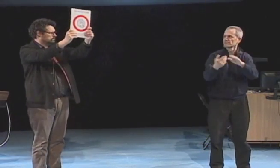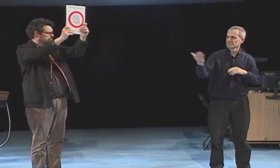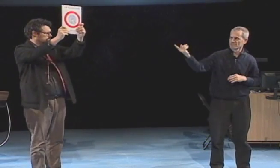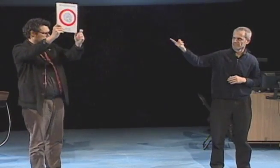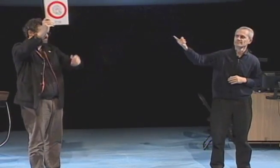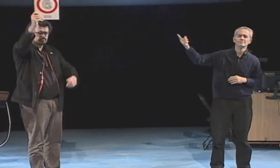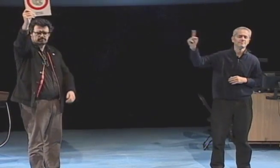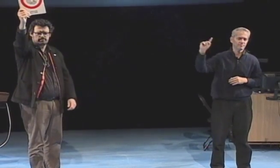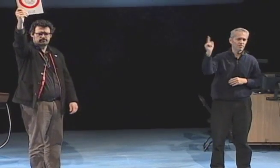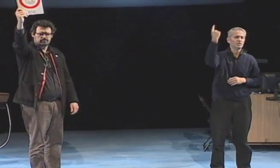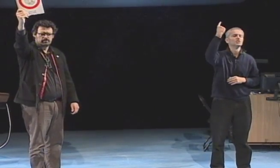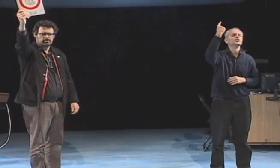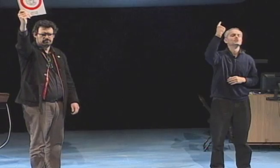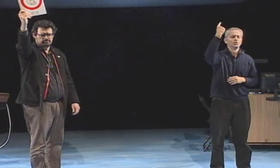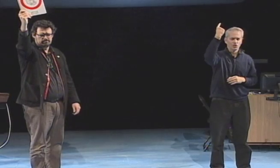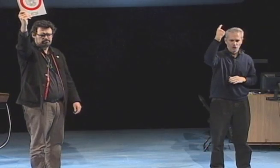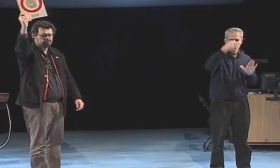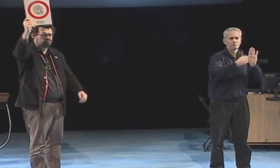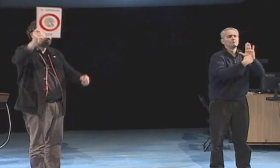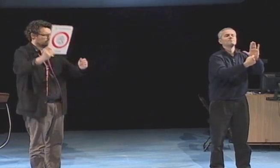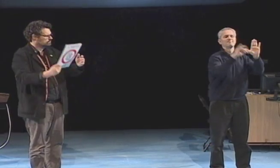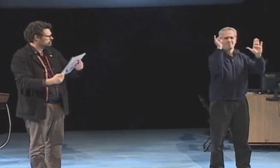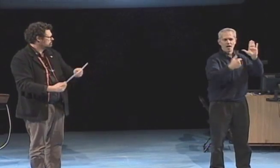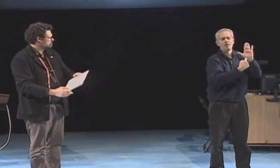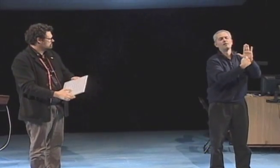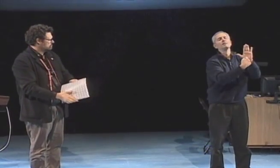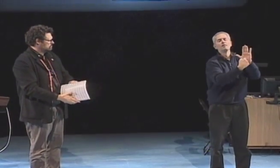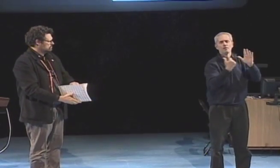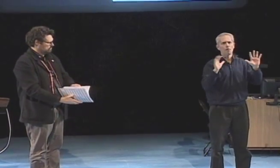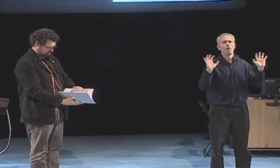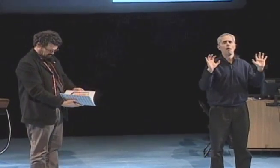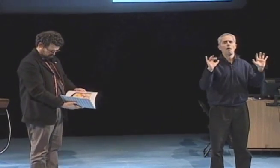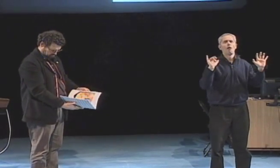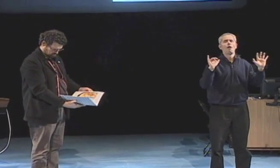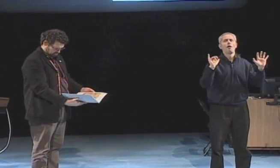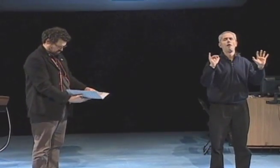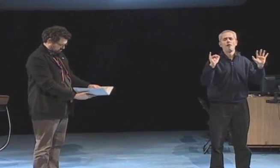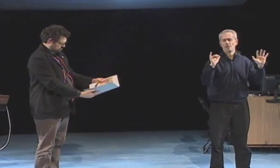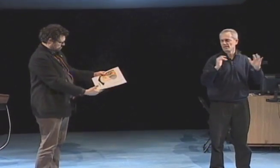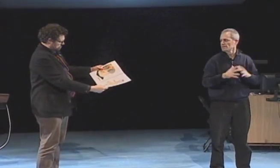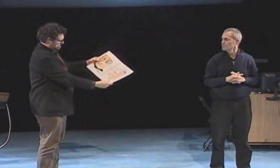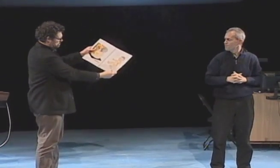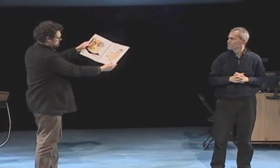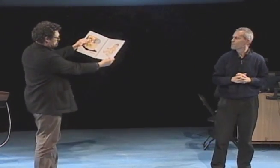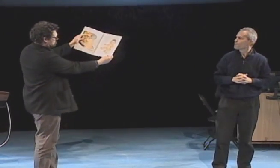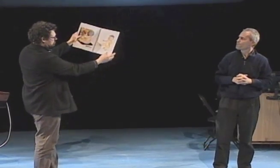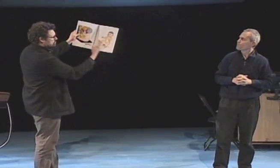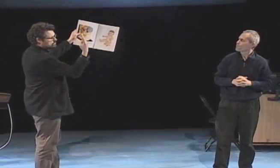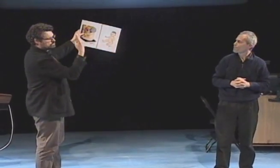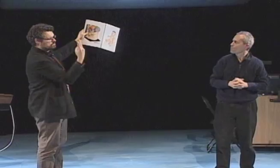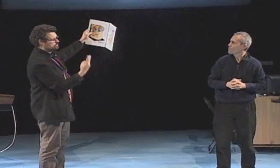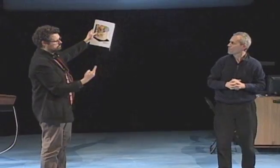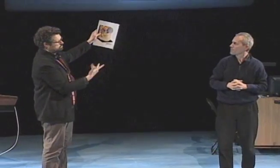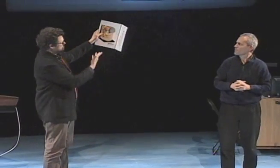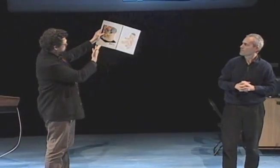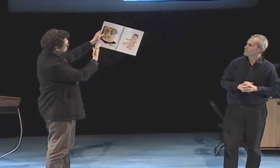2009. I showed my banner. Le Cerdisme.